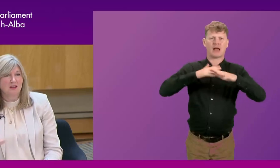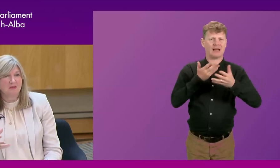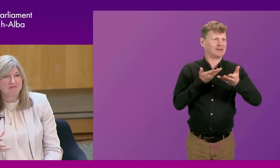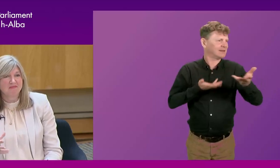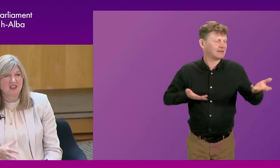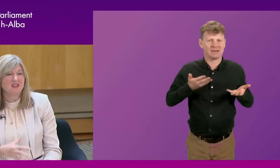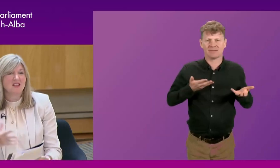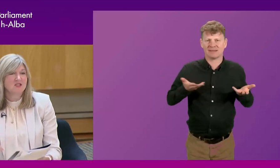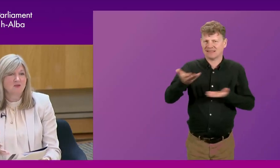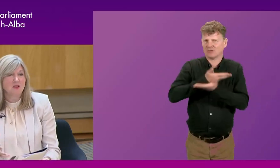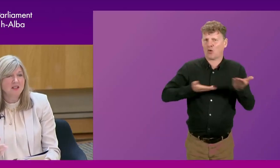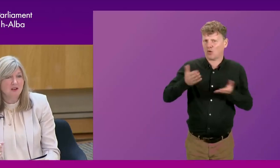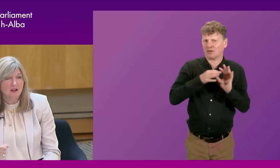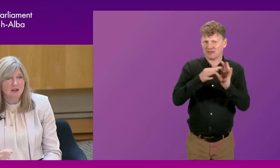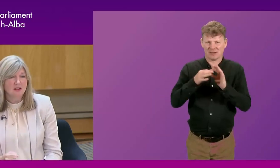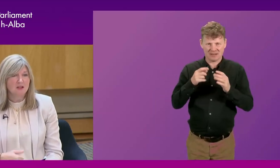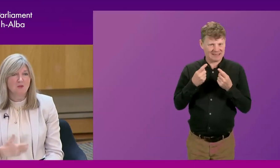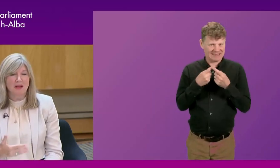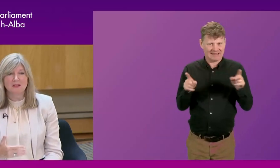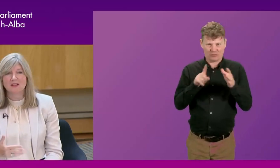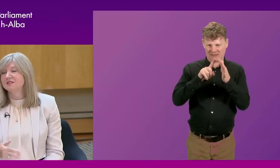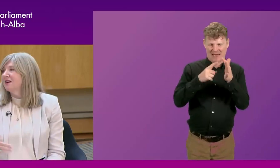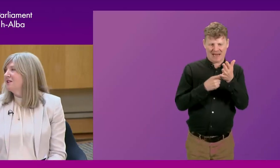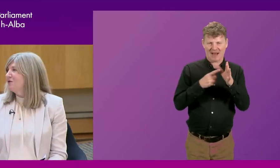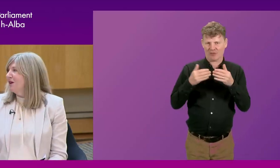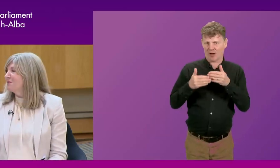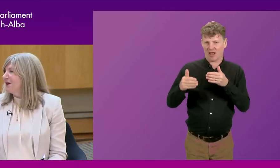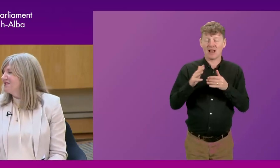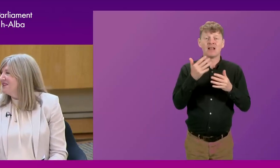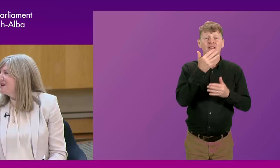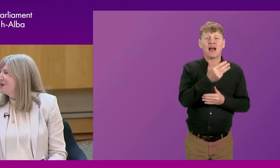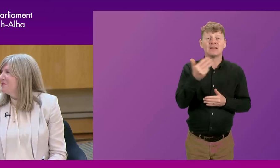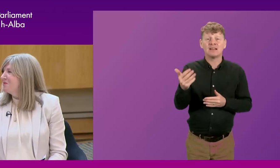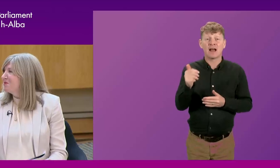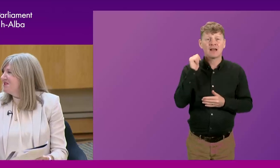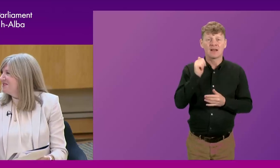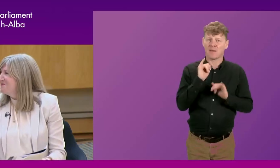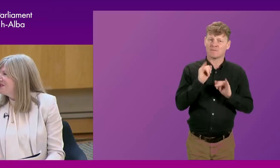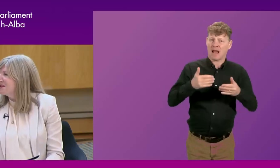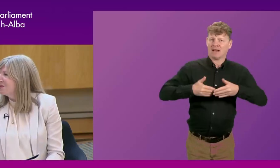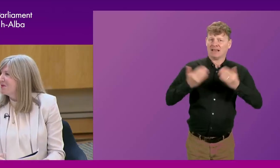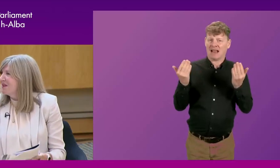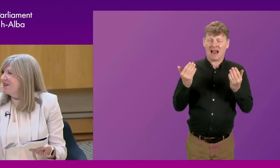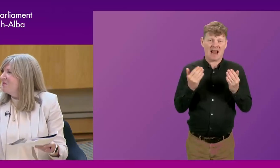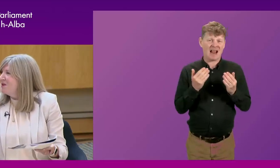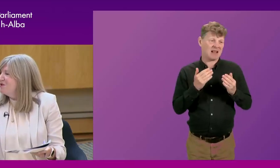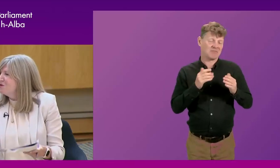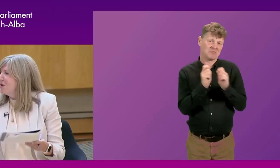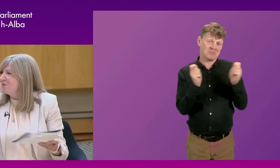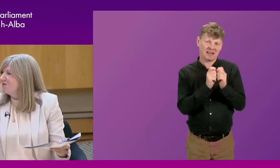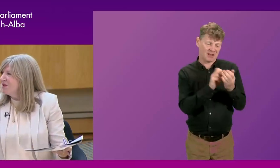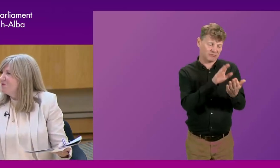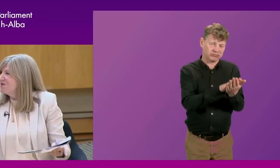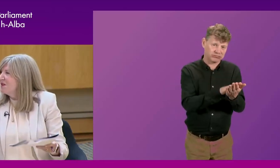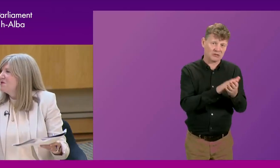working in a, in a, in a different era, you know, back in 99, if you had a bad day, it might be reported in the media, but it'd in a